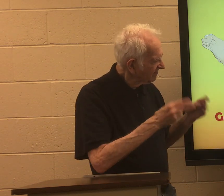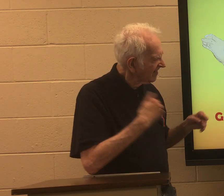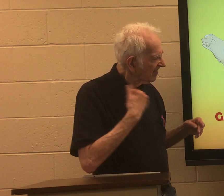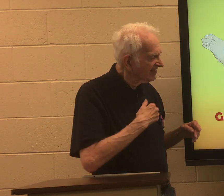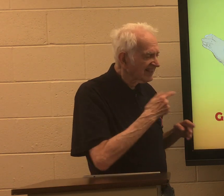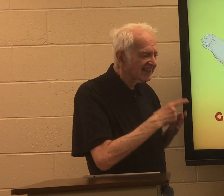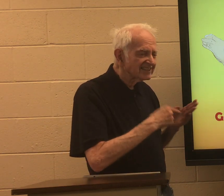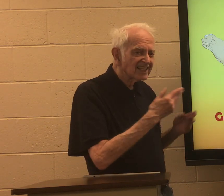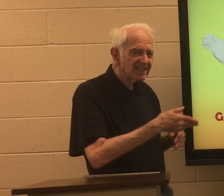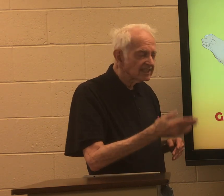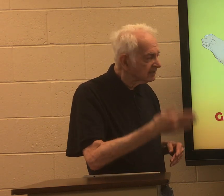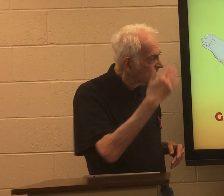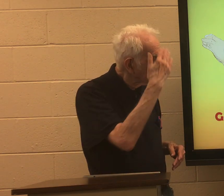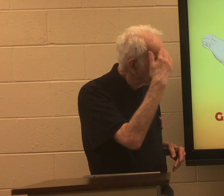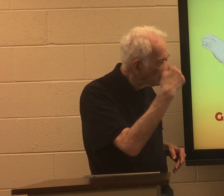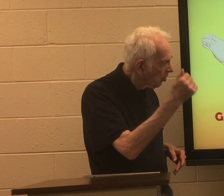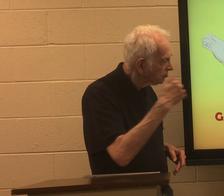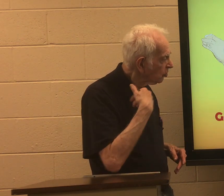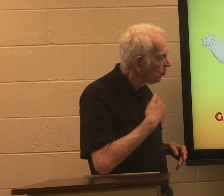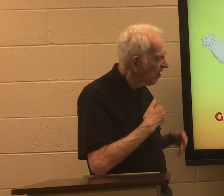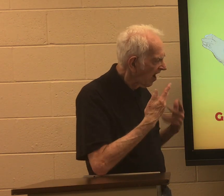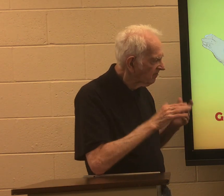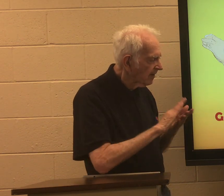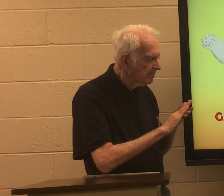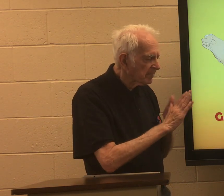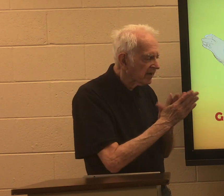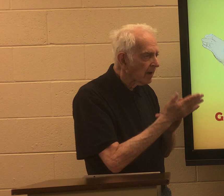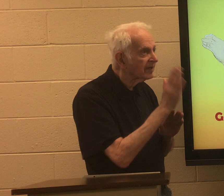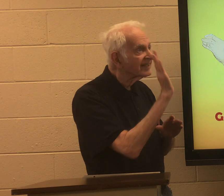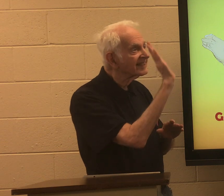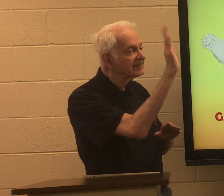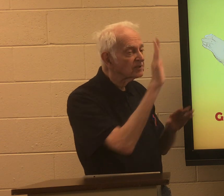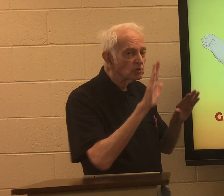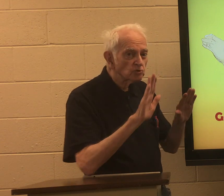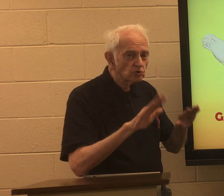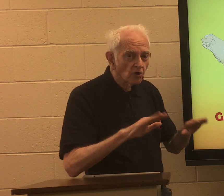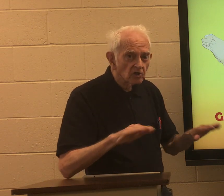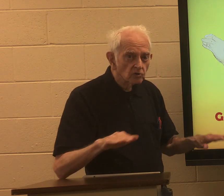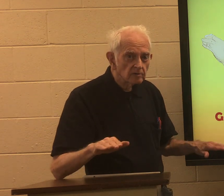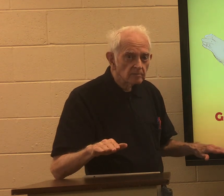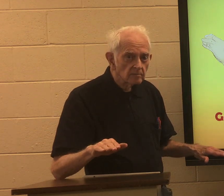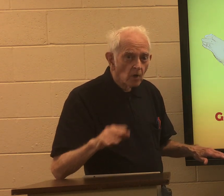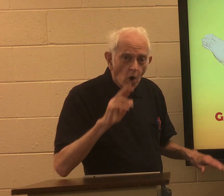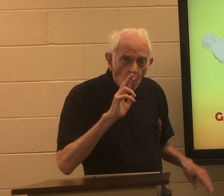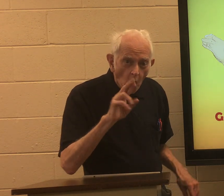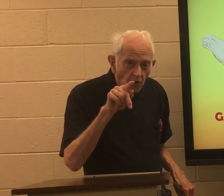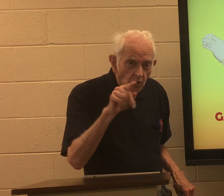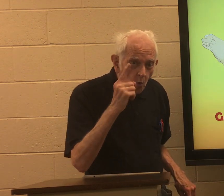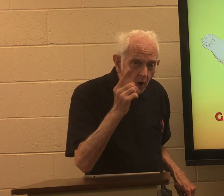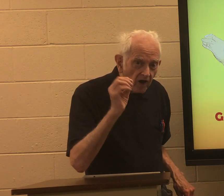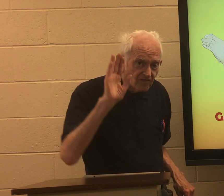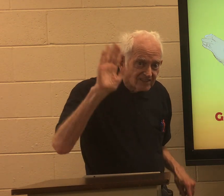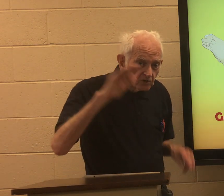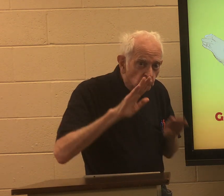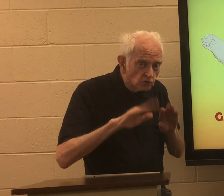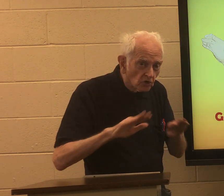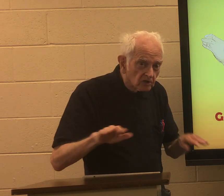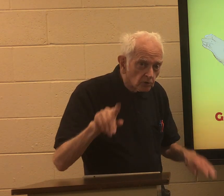God gives us these things because we have become his children are you one of his children